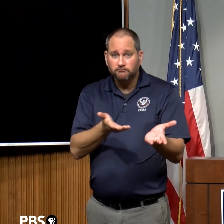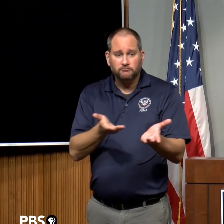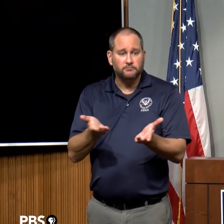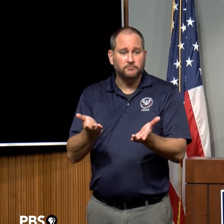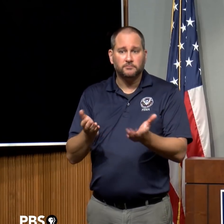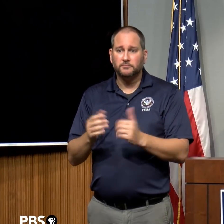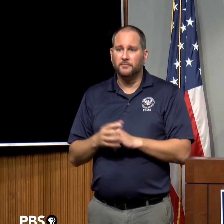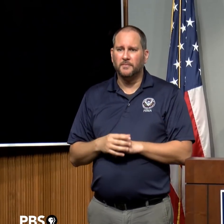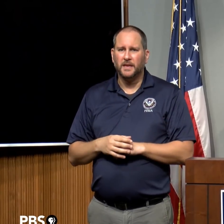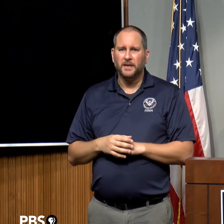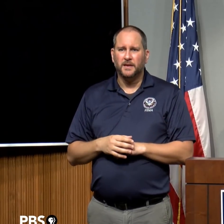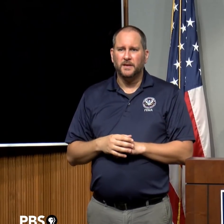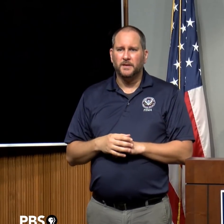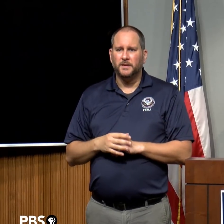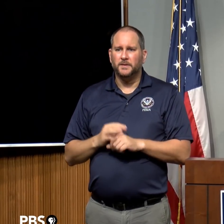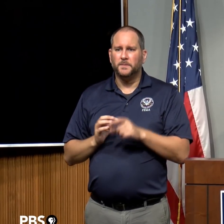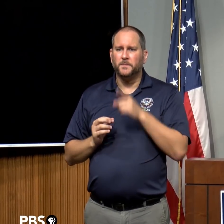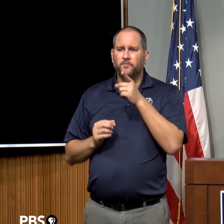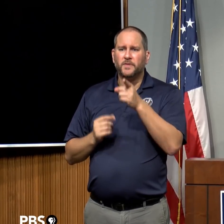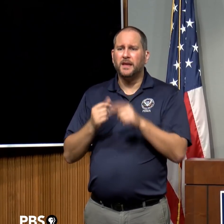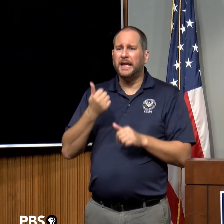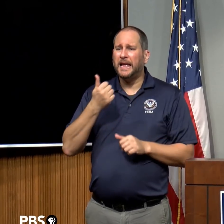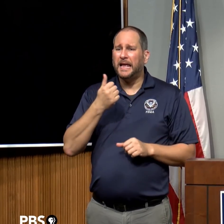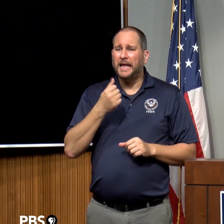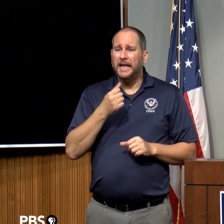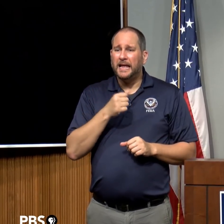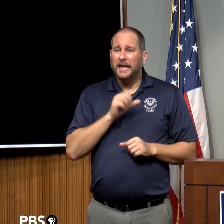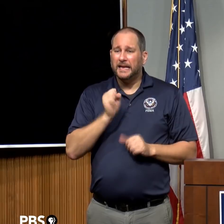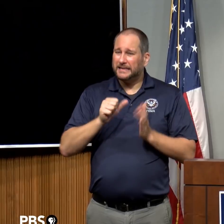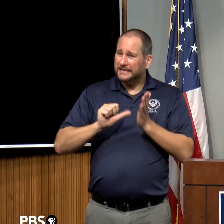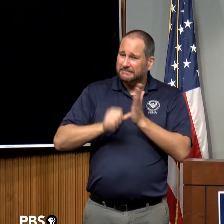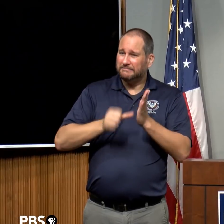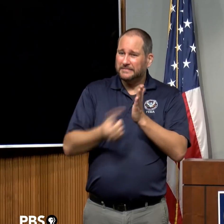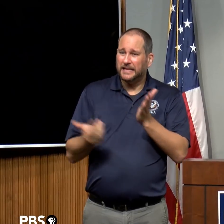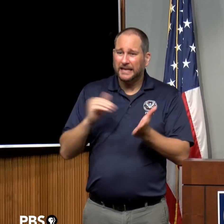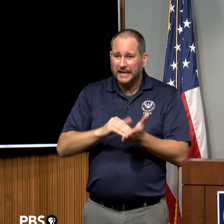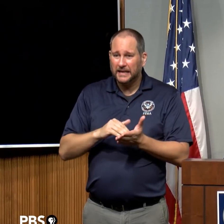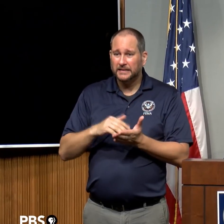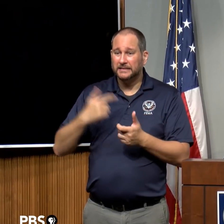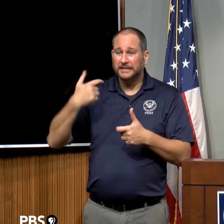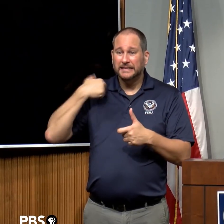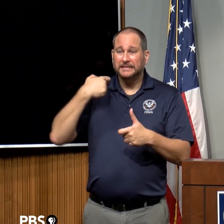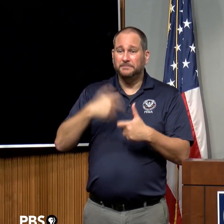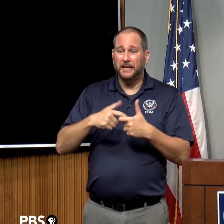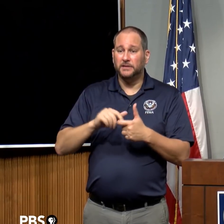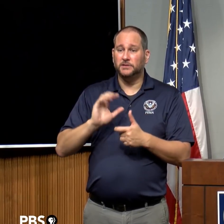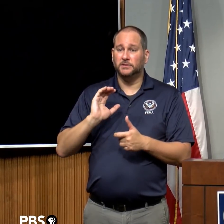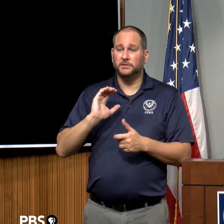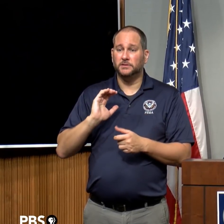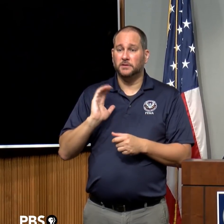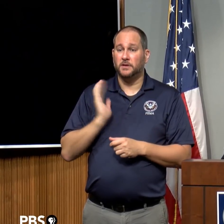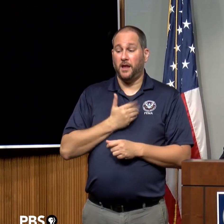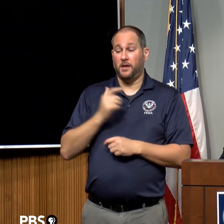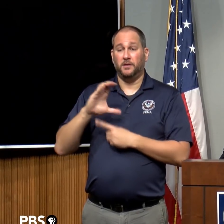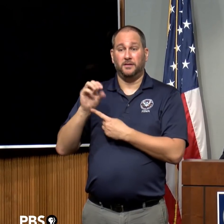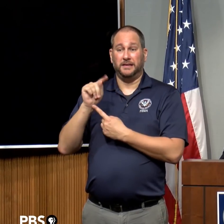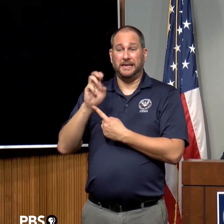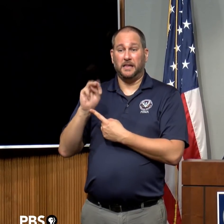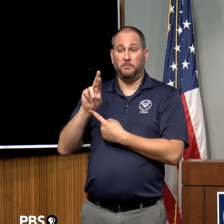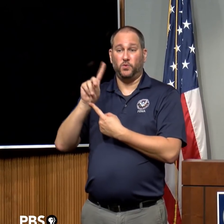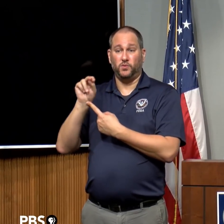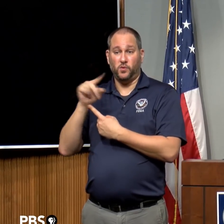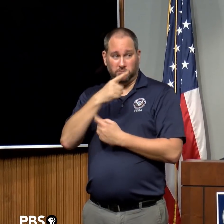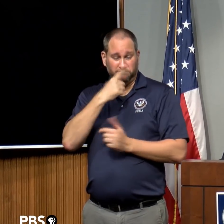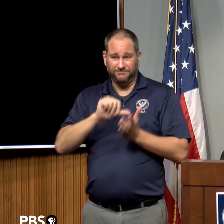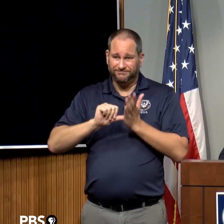Is there any way he can reiterate, Counselor, what you said in Spanish because our company, Telemundo, is recording it? If he can reiterate basically